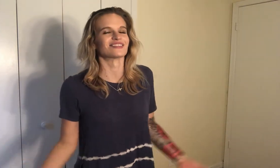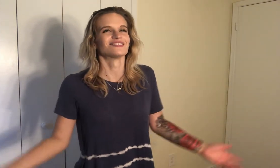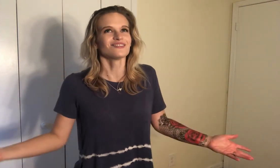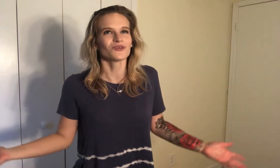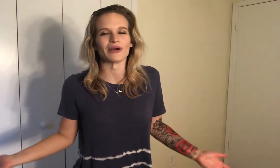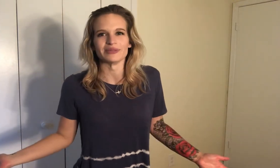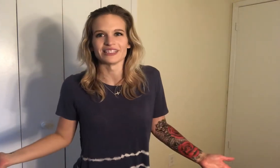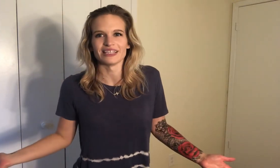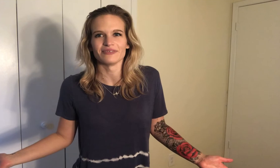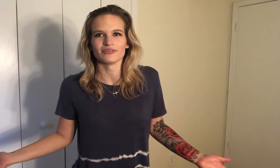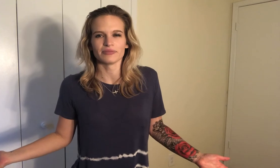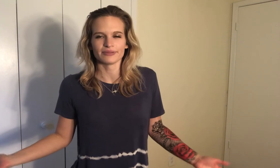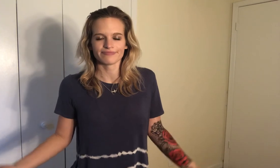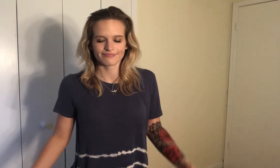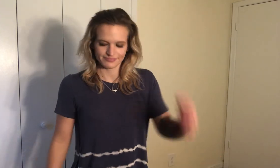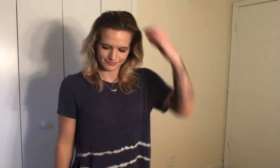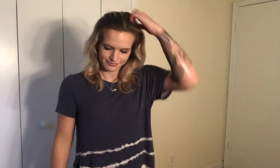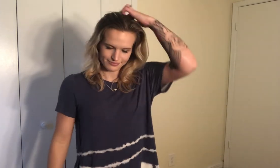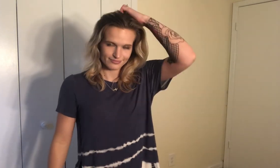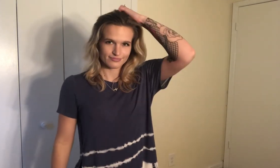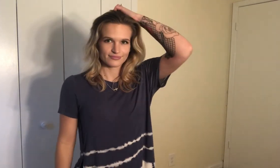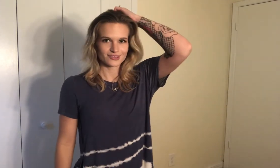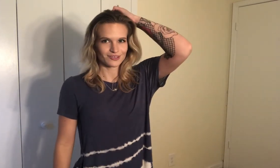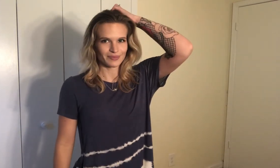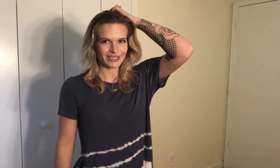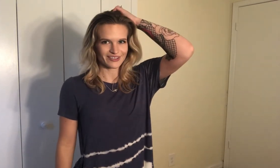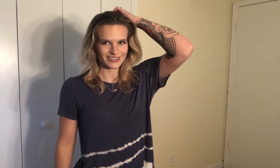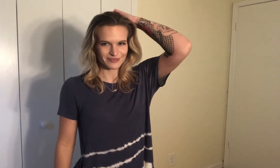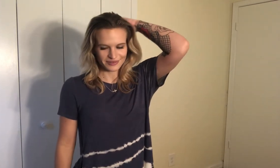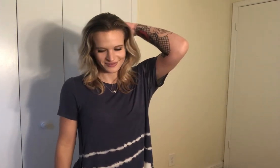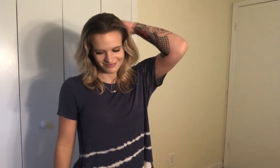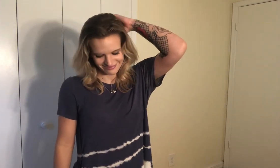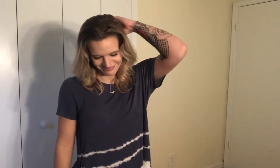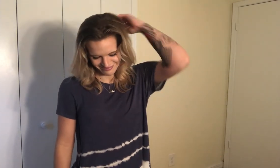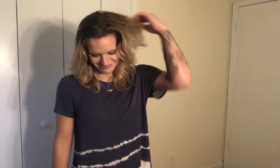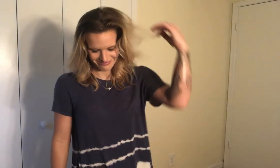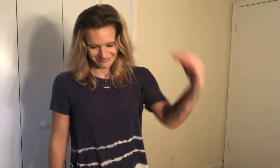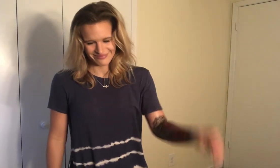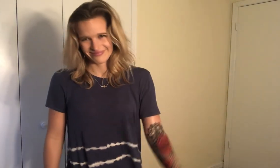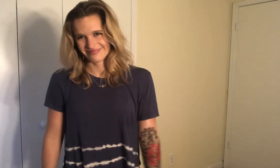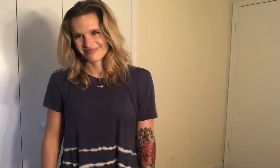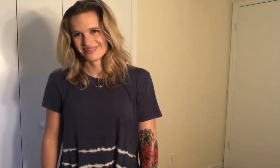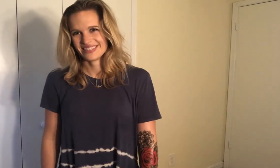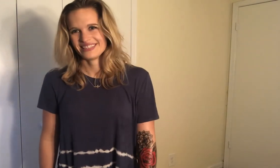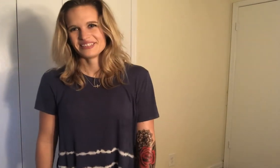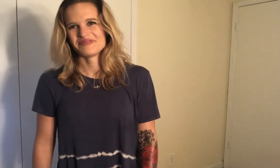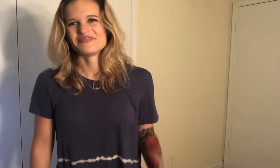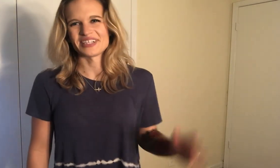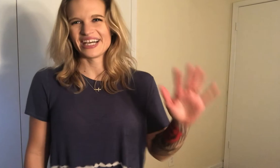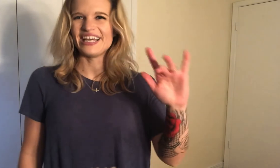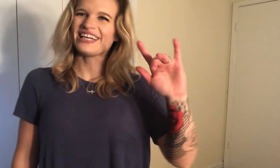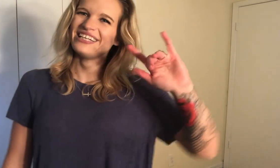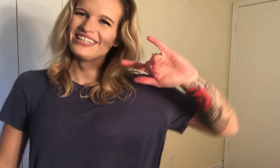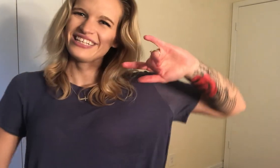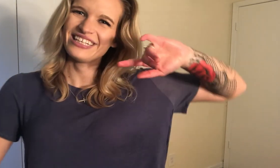so repetit- rip repetitive bye you you